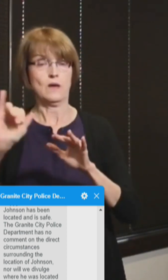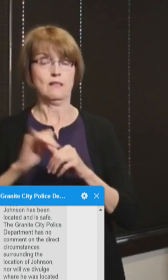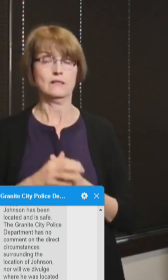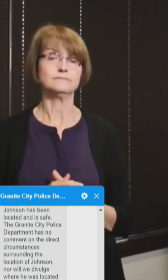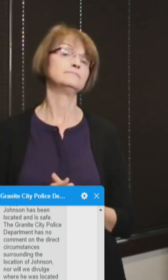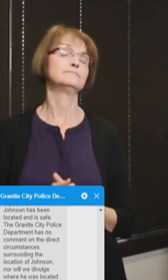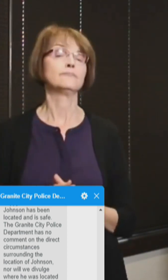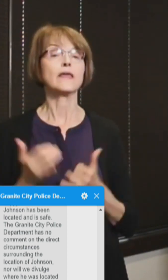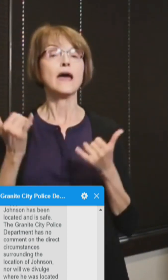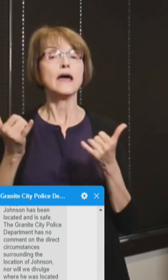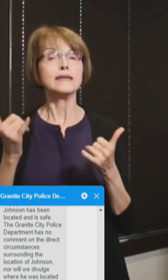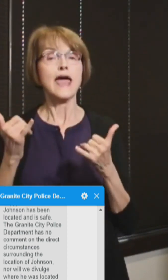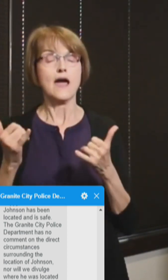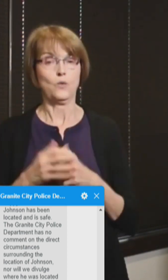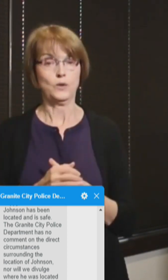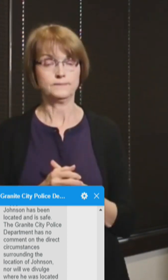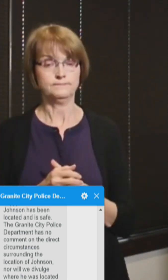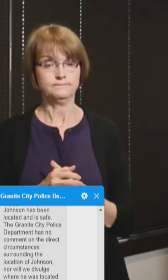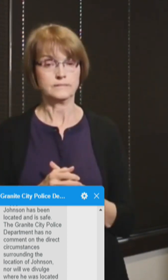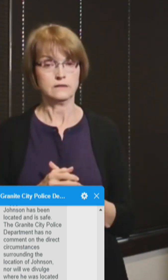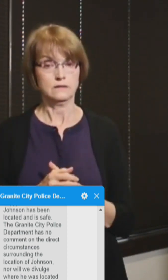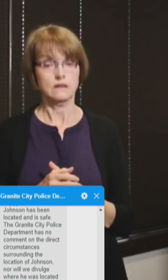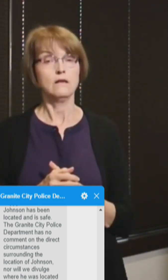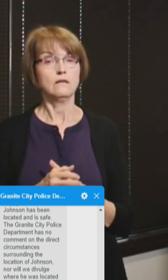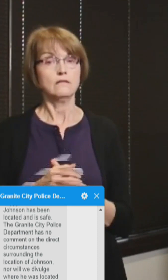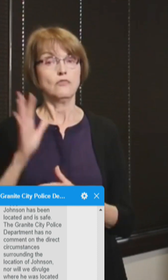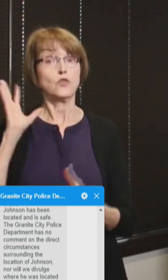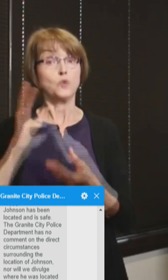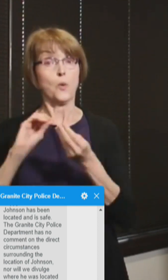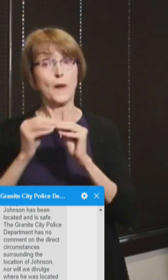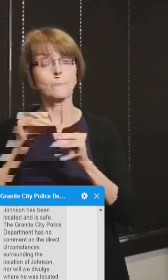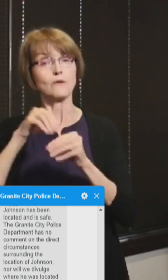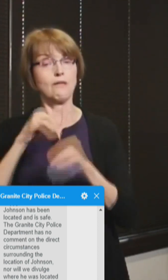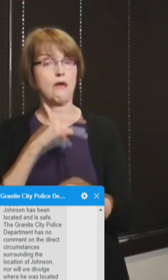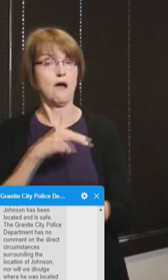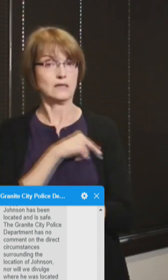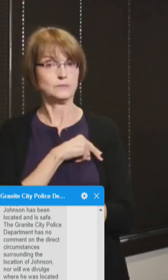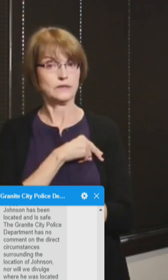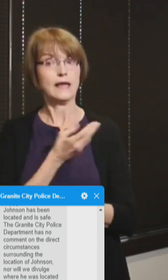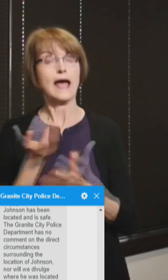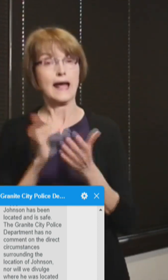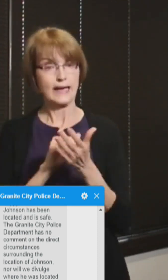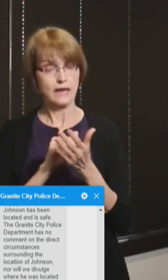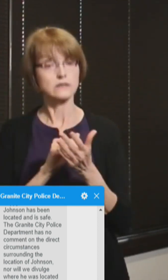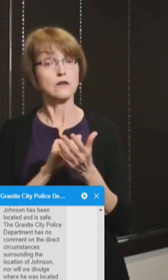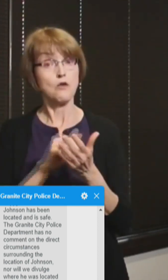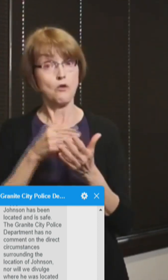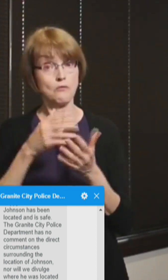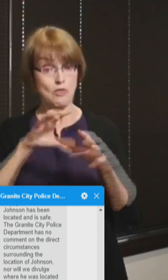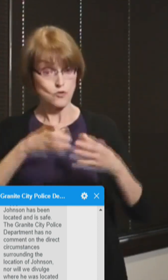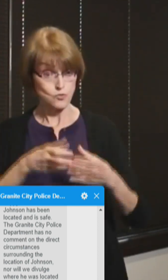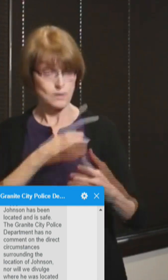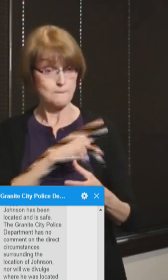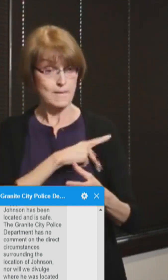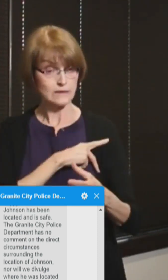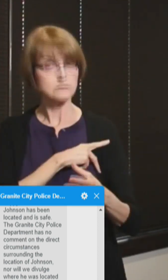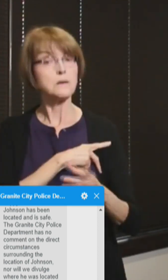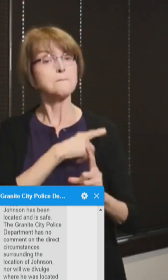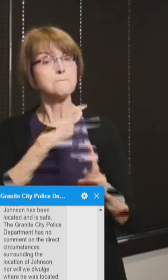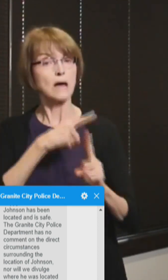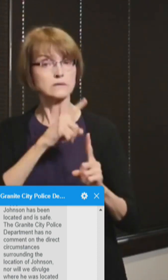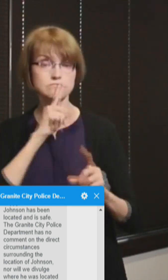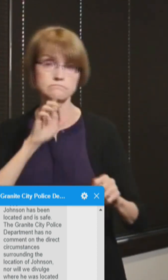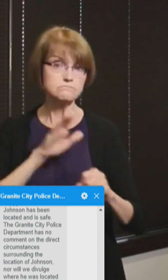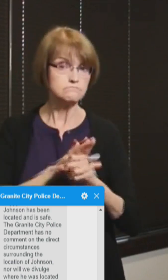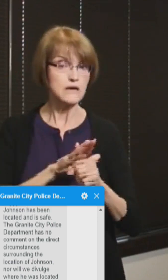And now we'll give you our hospital numbers. Again, these represent our COVID positive patients only, and